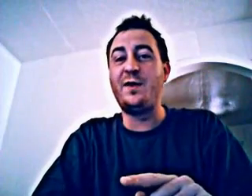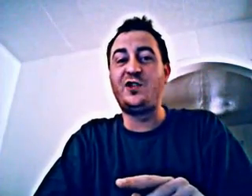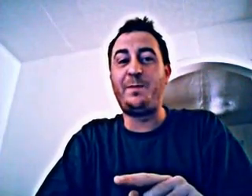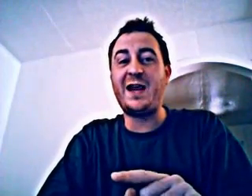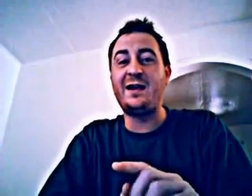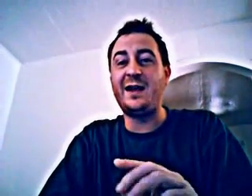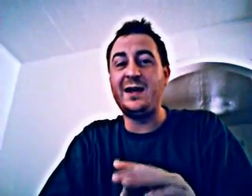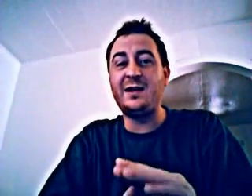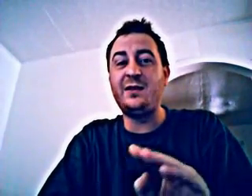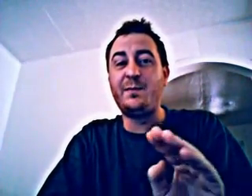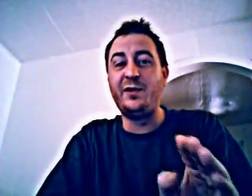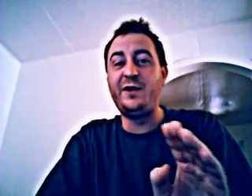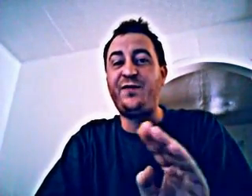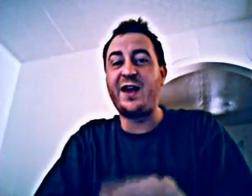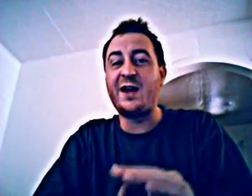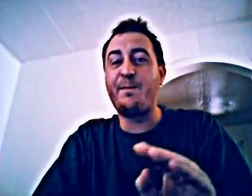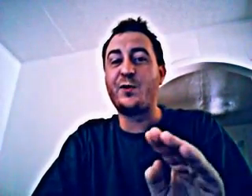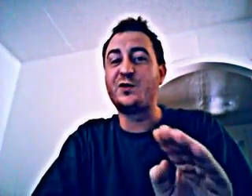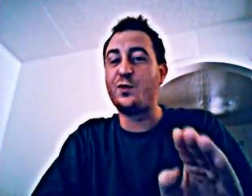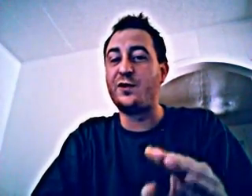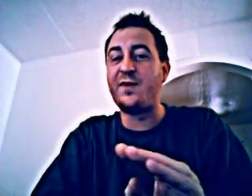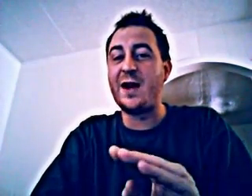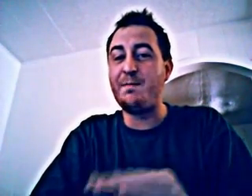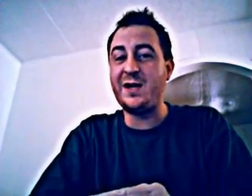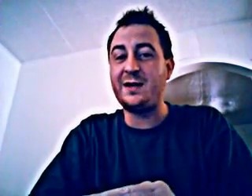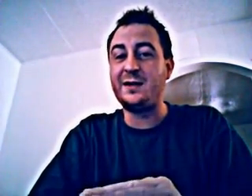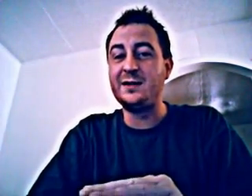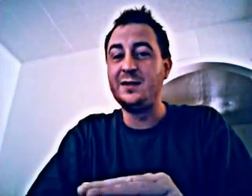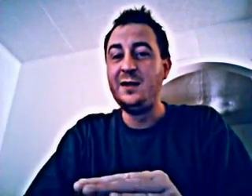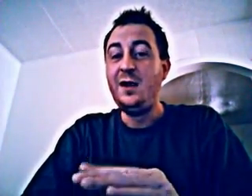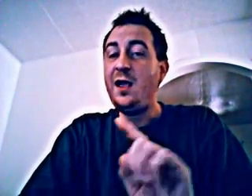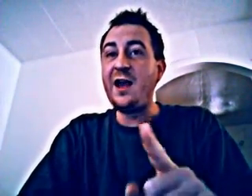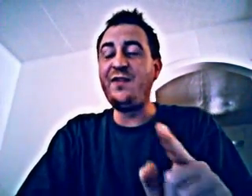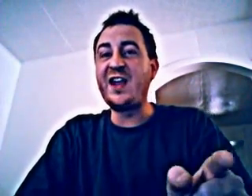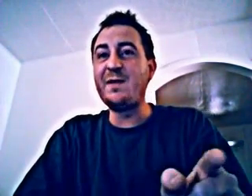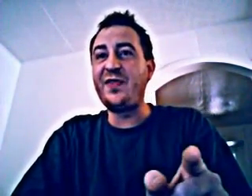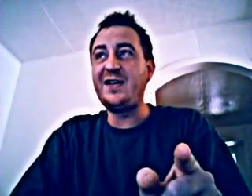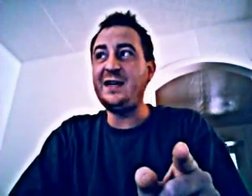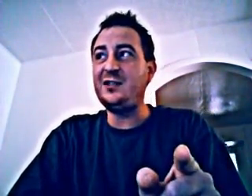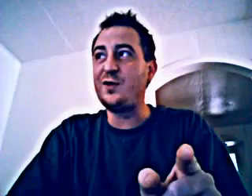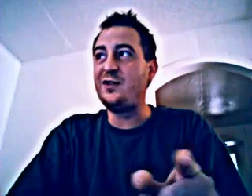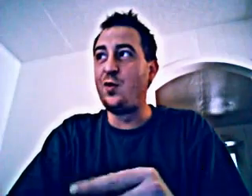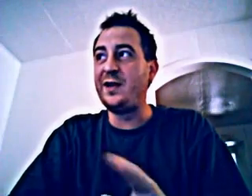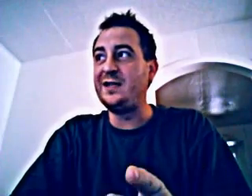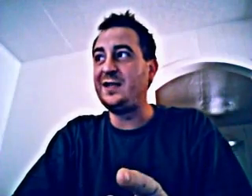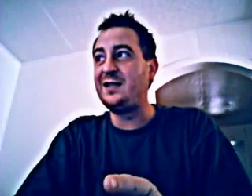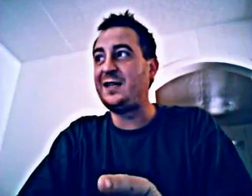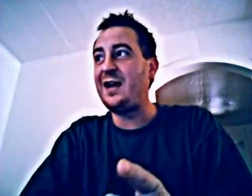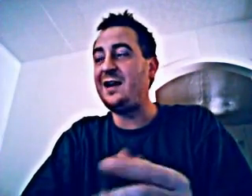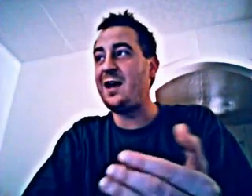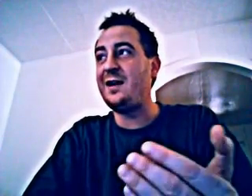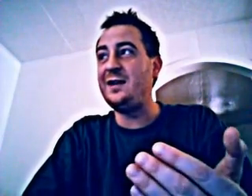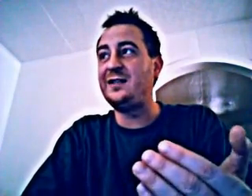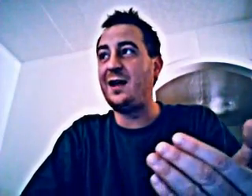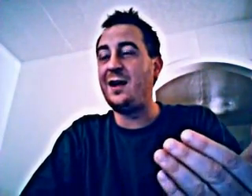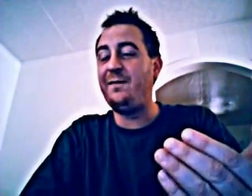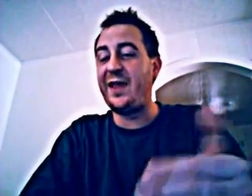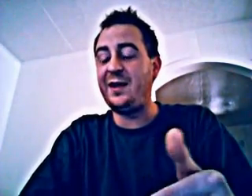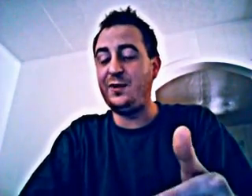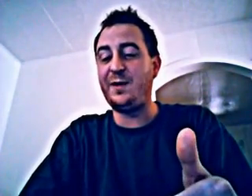of Japan ending the belief that Emperors were divine beings. And if you think about the dates, what, 26 to 89, he's, he would have